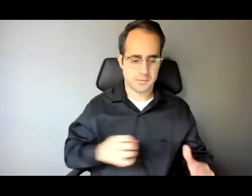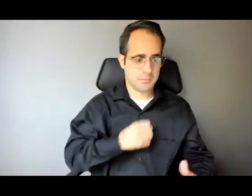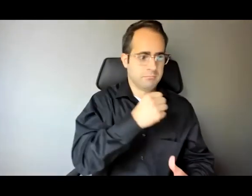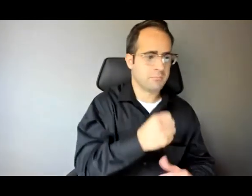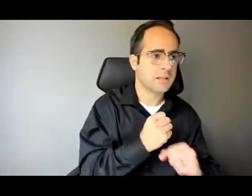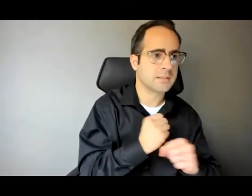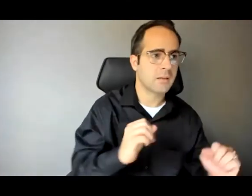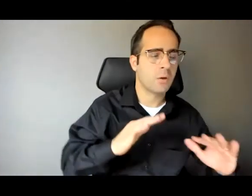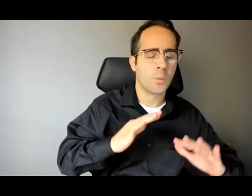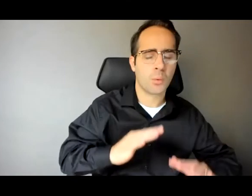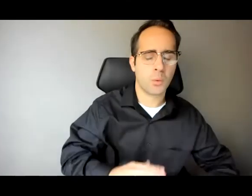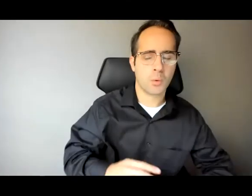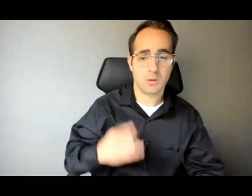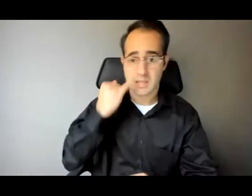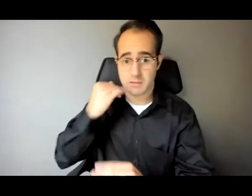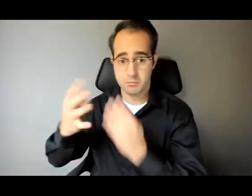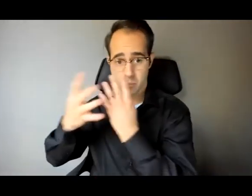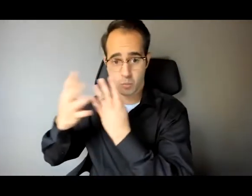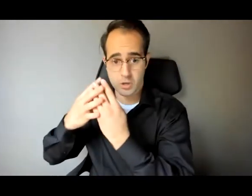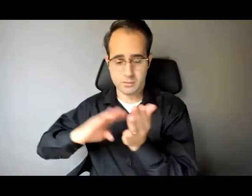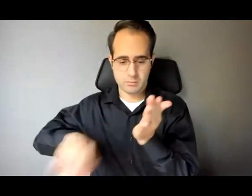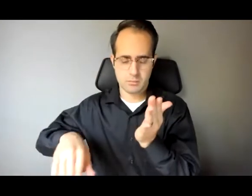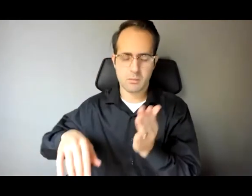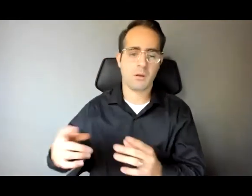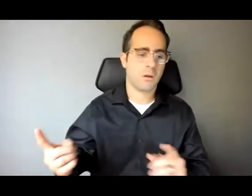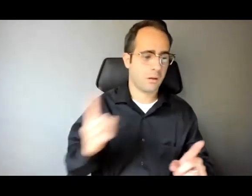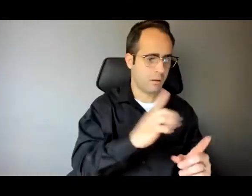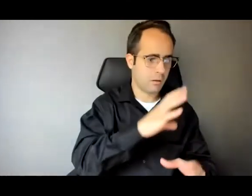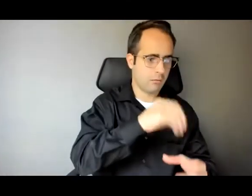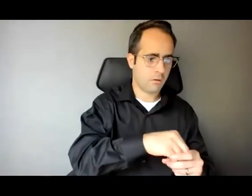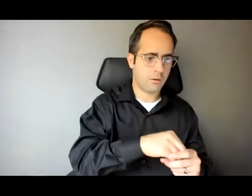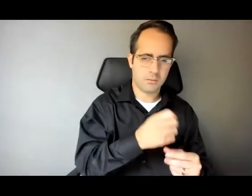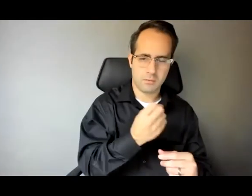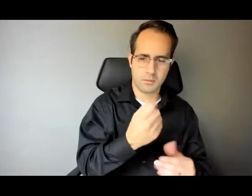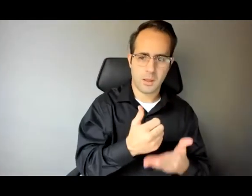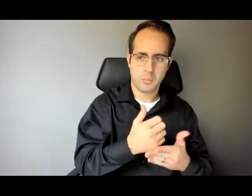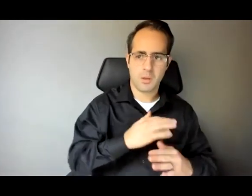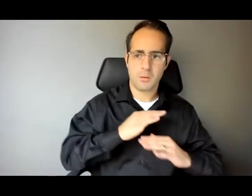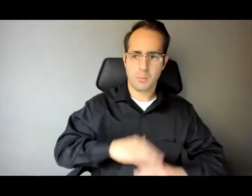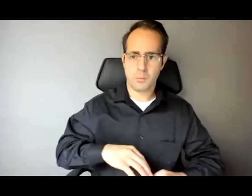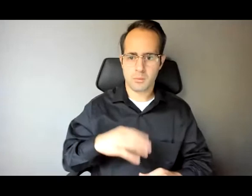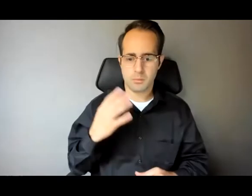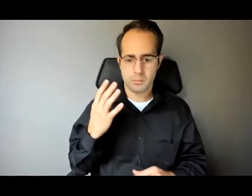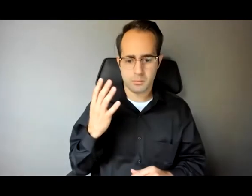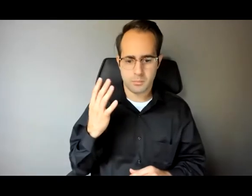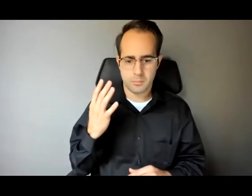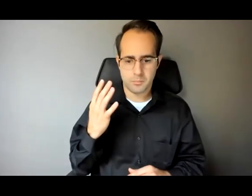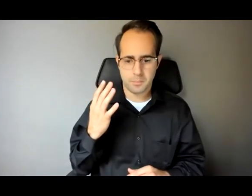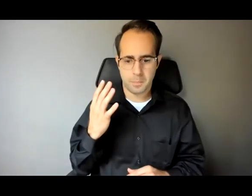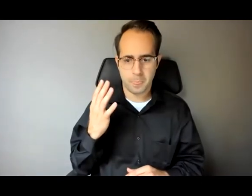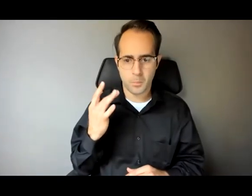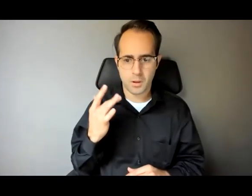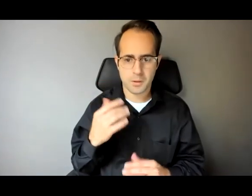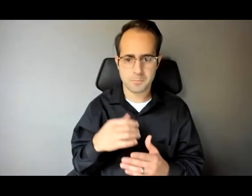people draw between victims and offenders didn't live in the real lives of the people I met in prison they were both